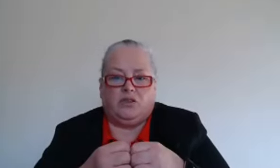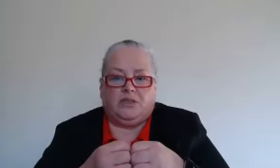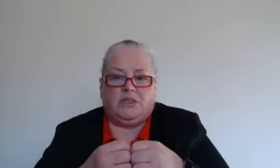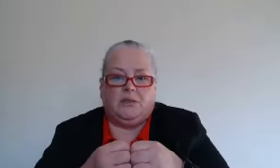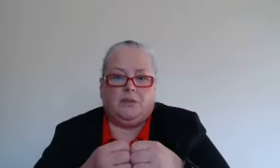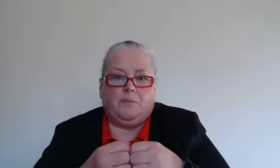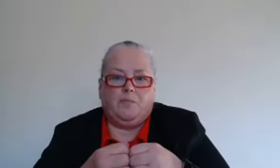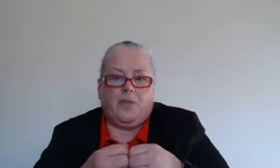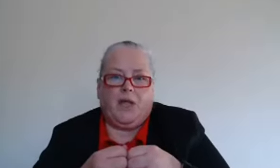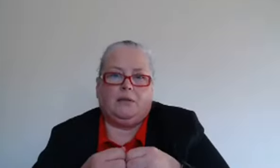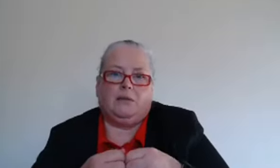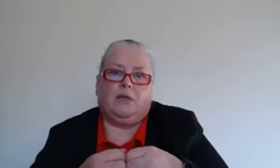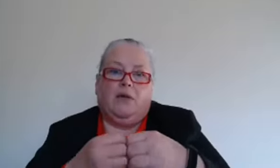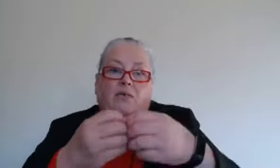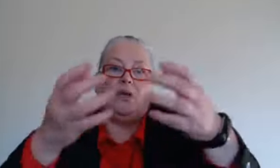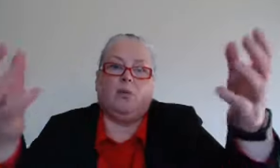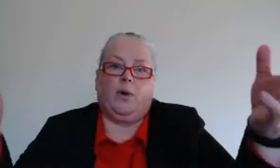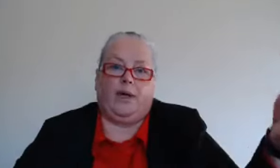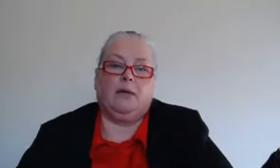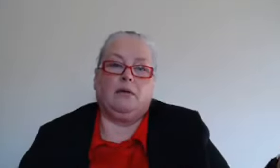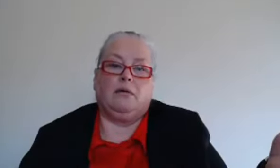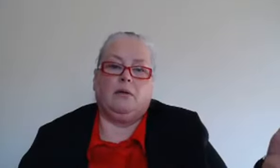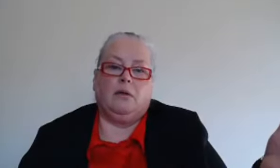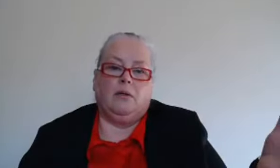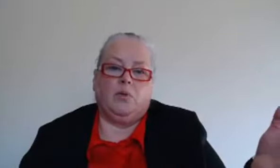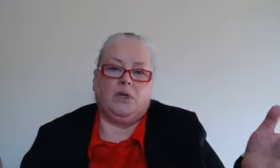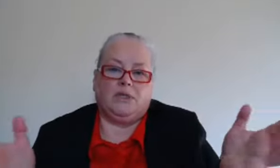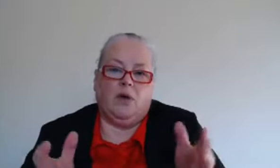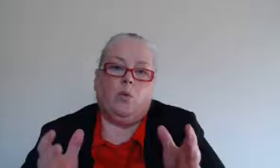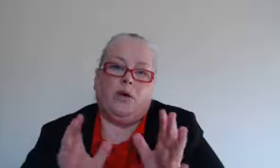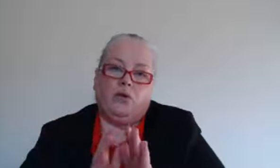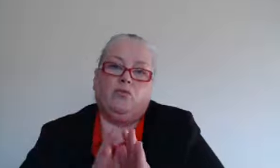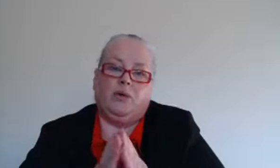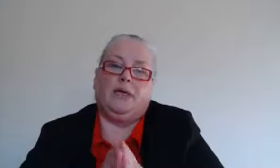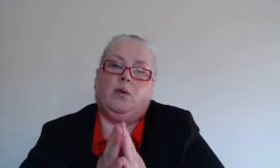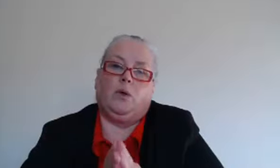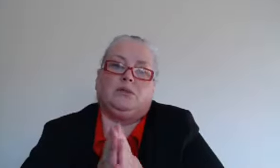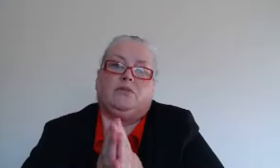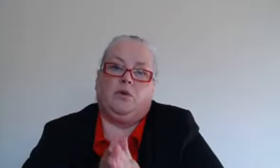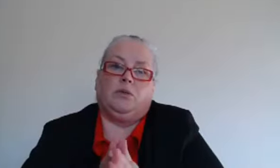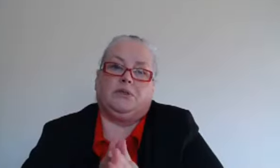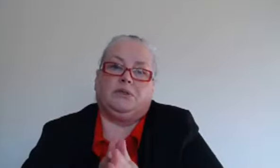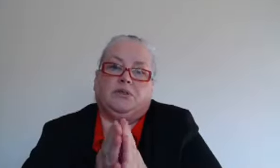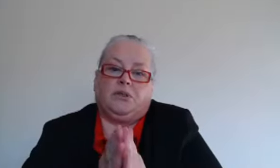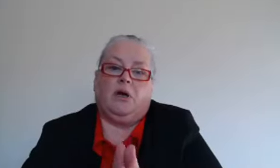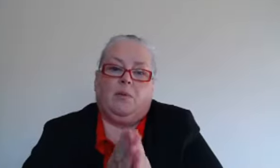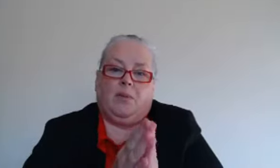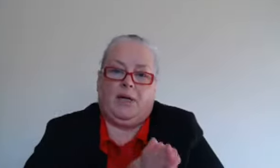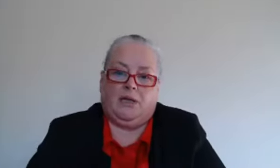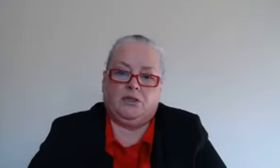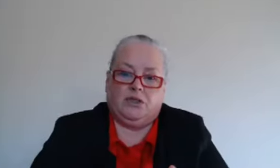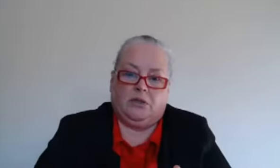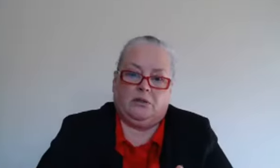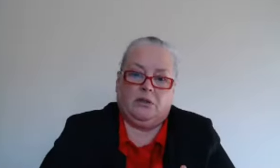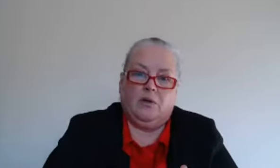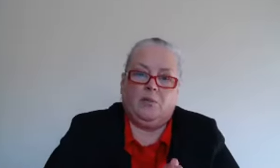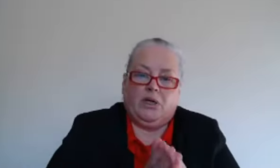just giving it away but it's not where you really want to focus your time and energy on because